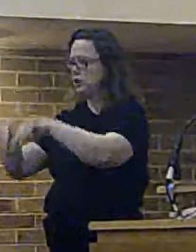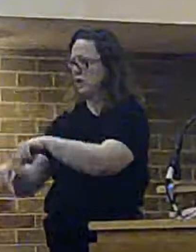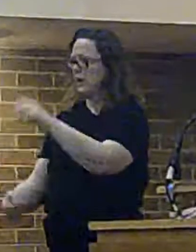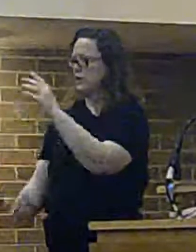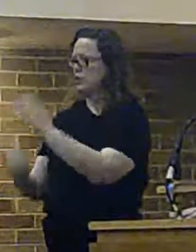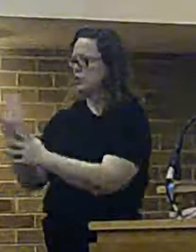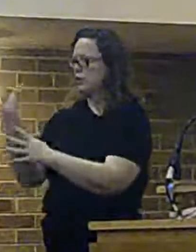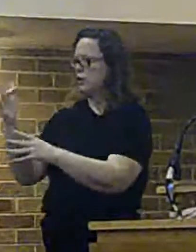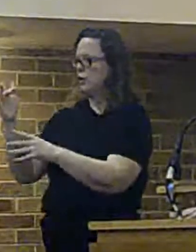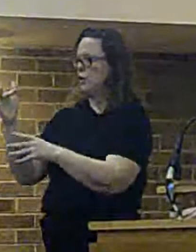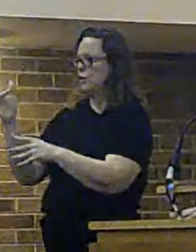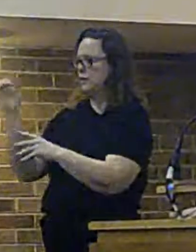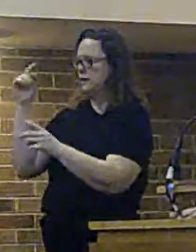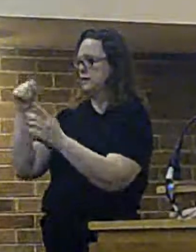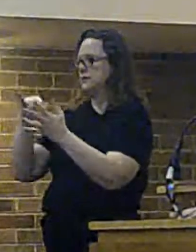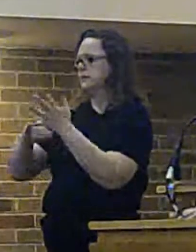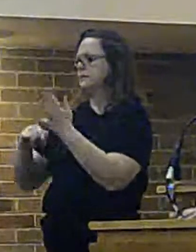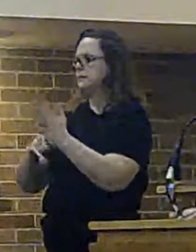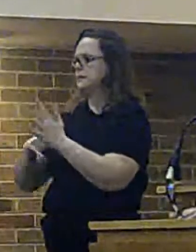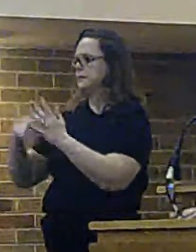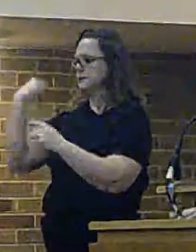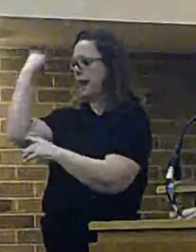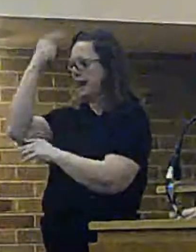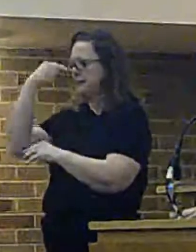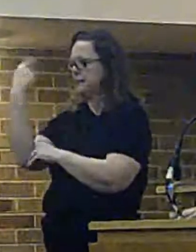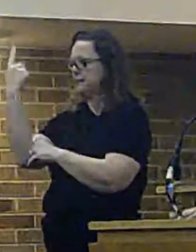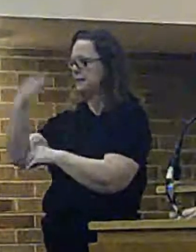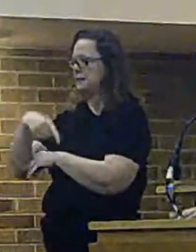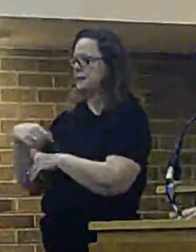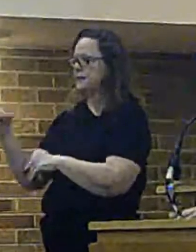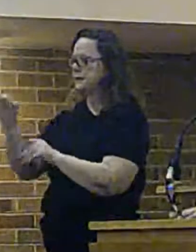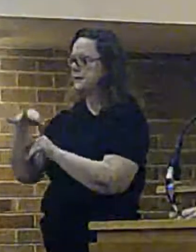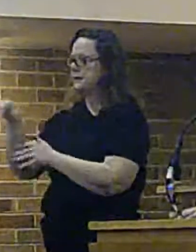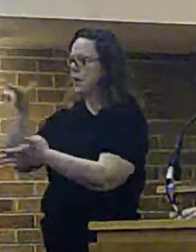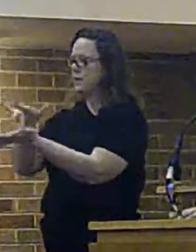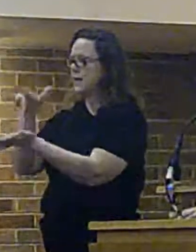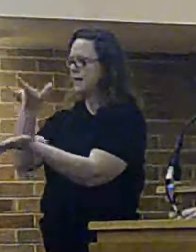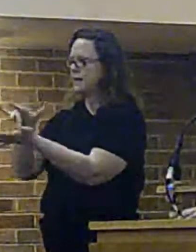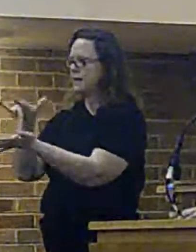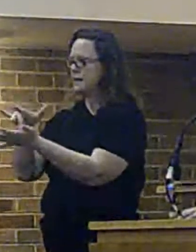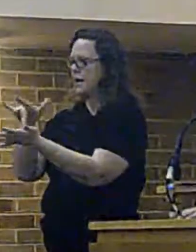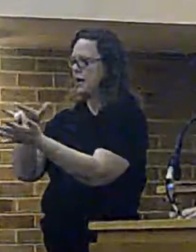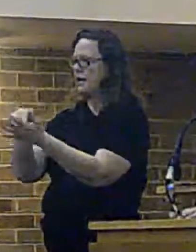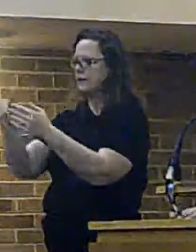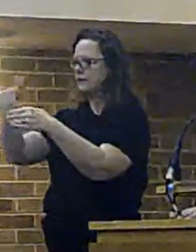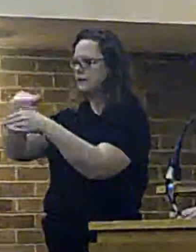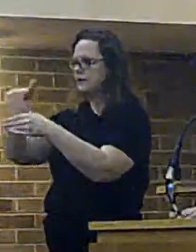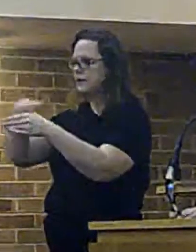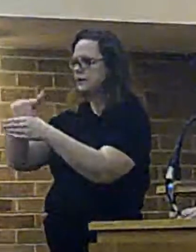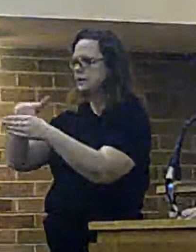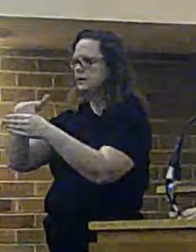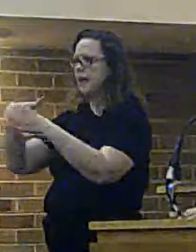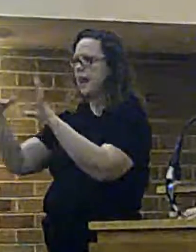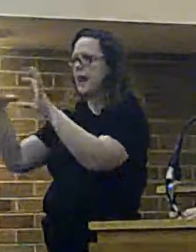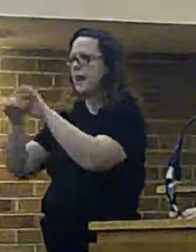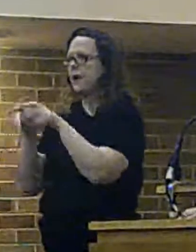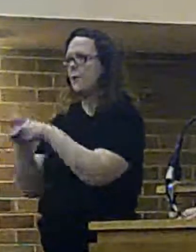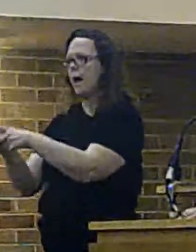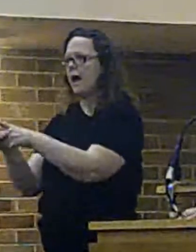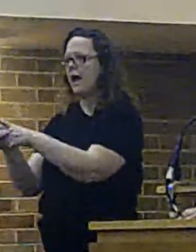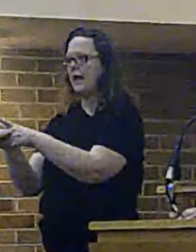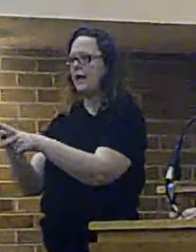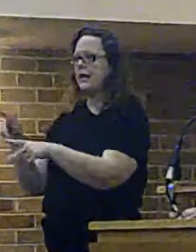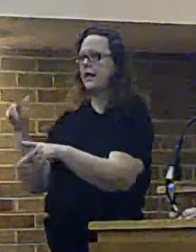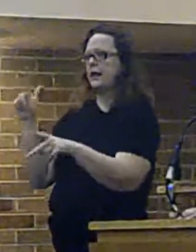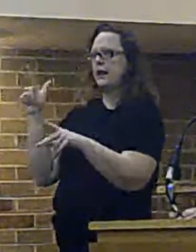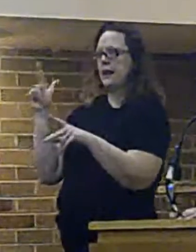within St. Hallens town centre, somewhere in the vicinity of St. Hallens Linkway. In Liverpool, the proposal is an outlet closure